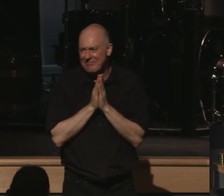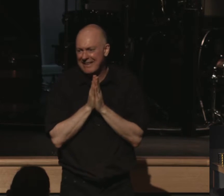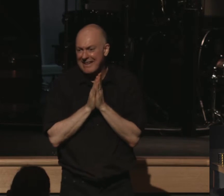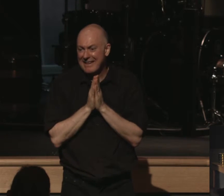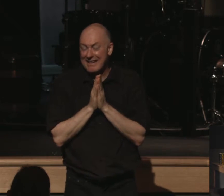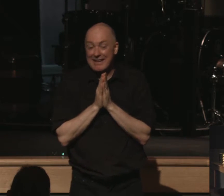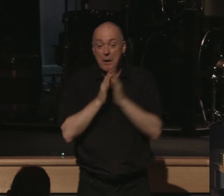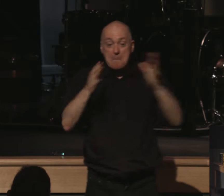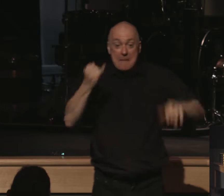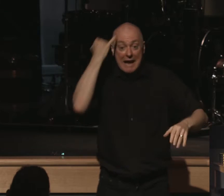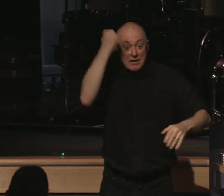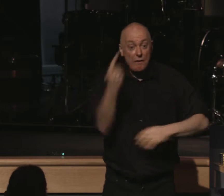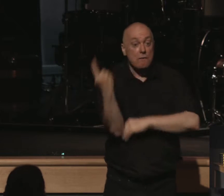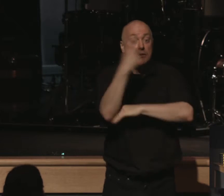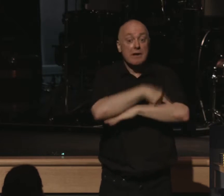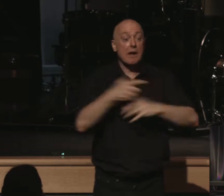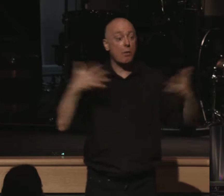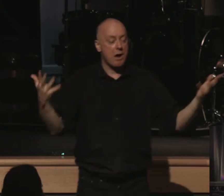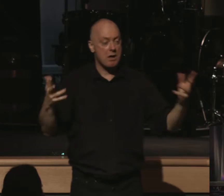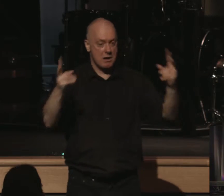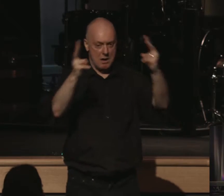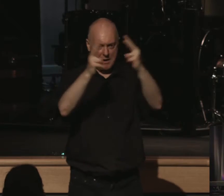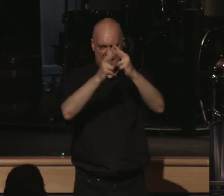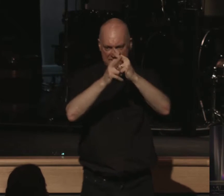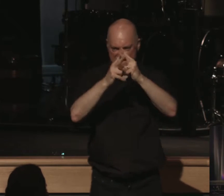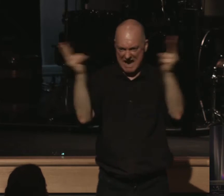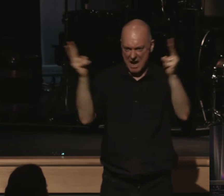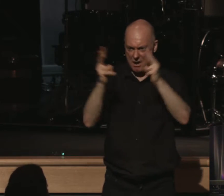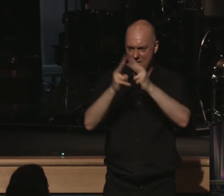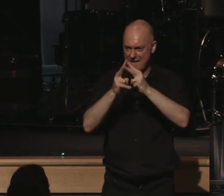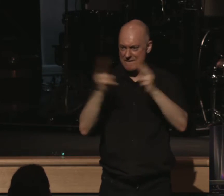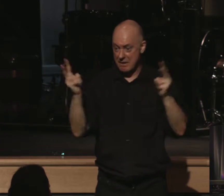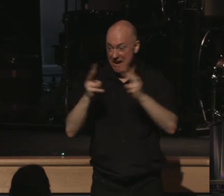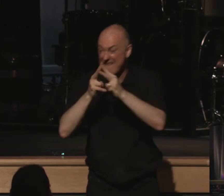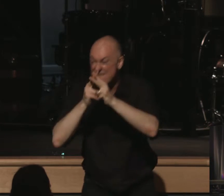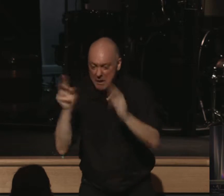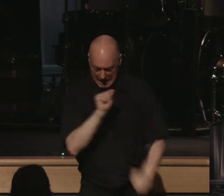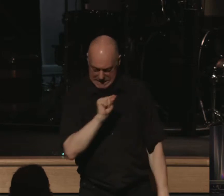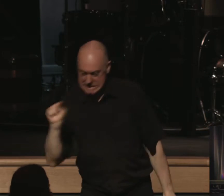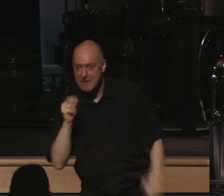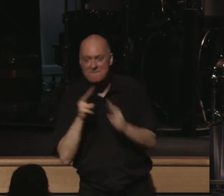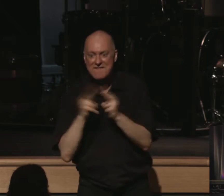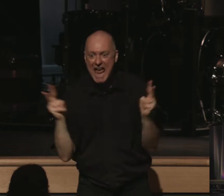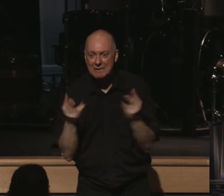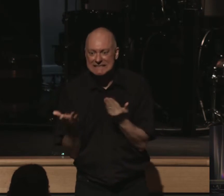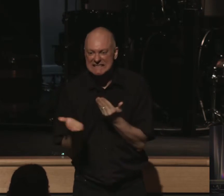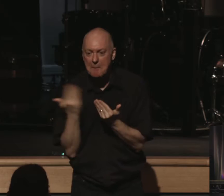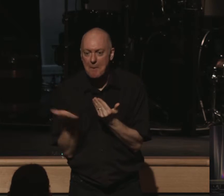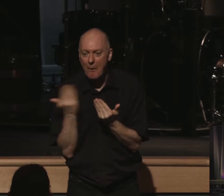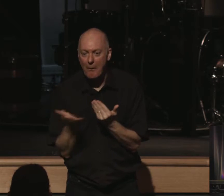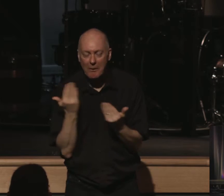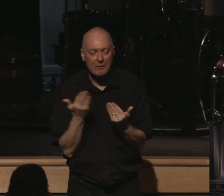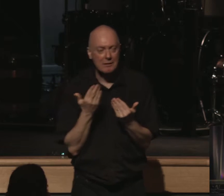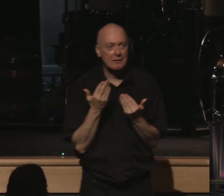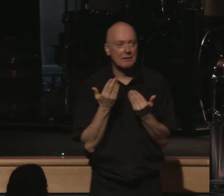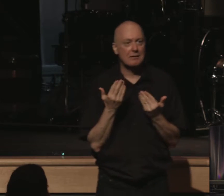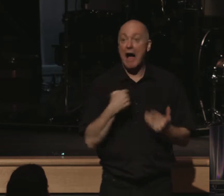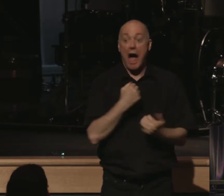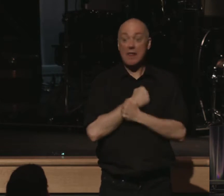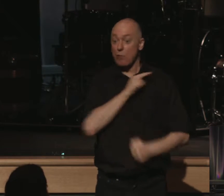Well, a big idea for today is very, very underscore, very simple. It's the title of your message. It's I love the Lord.